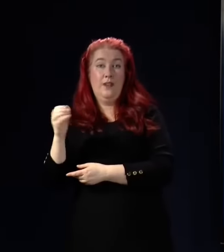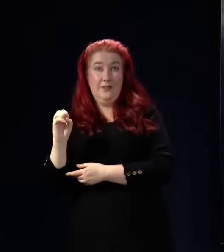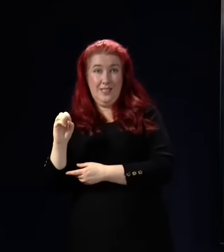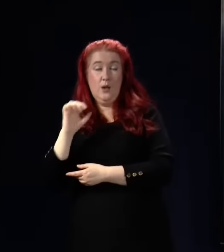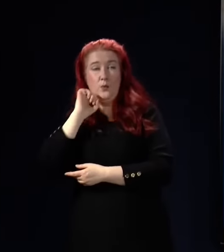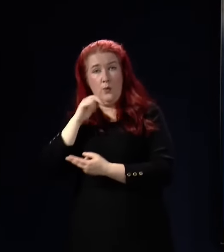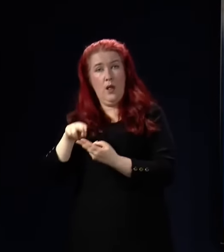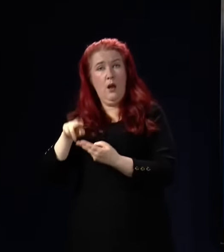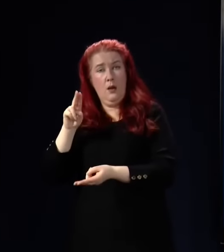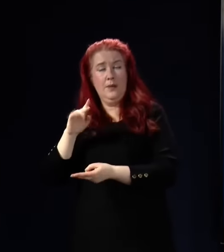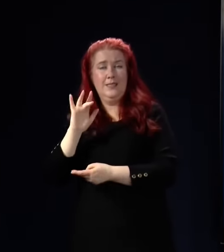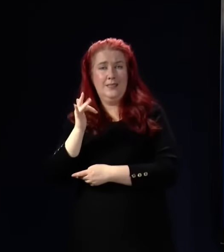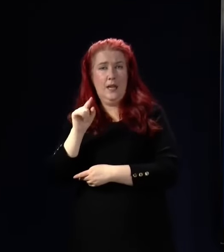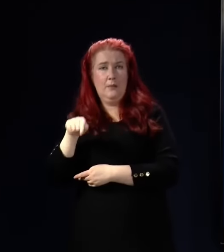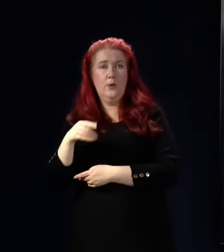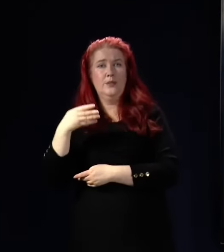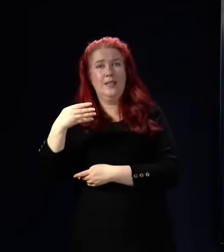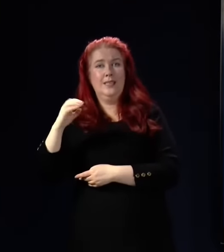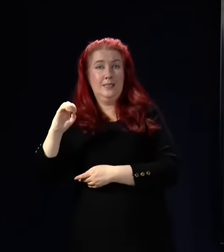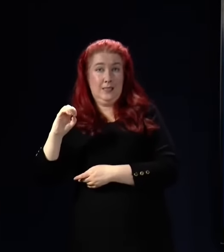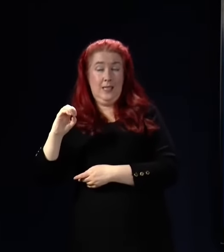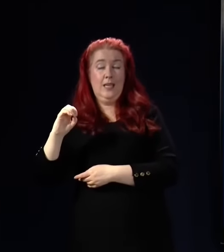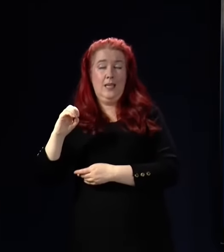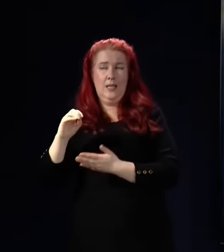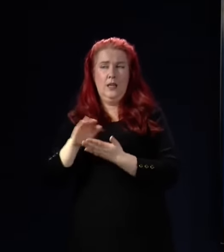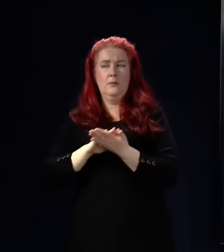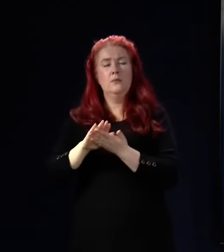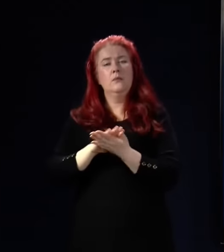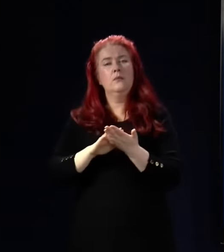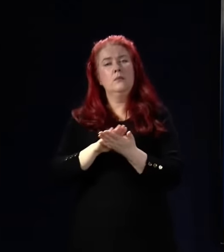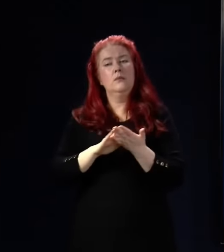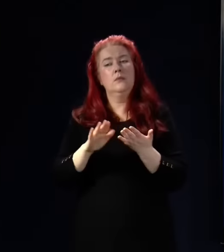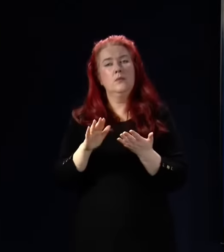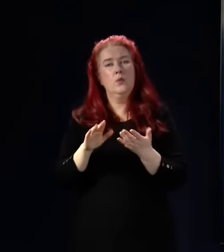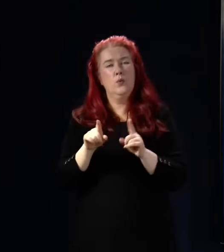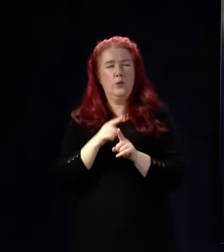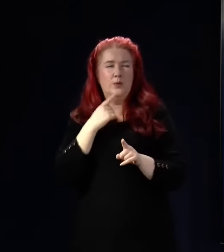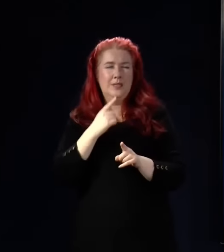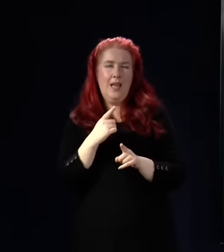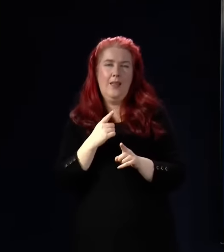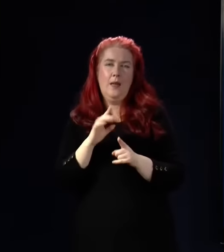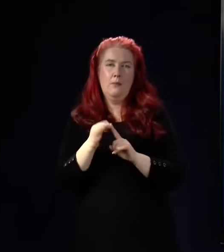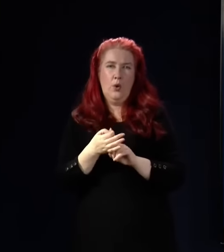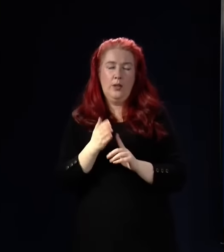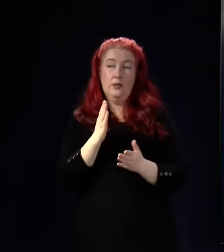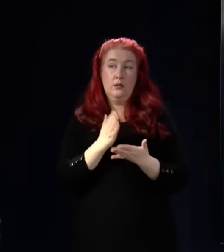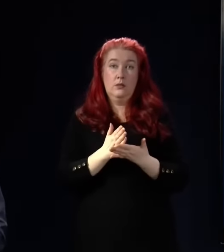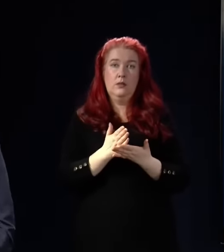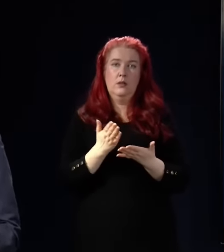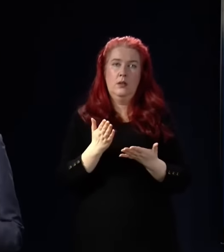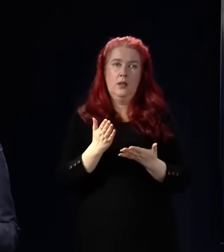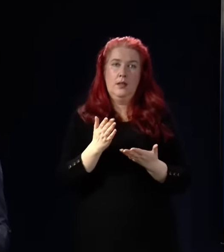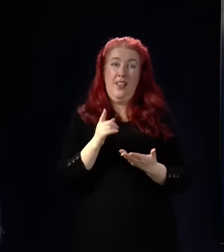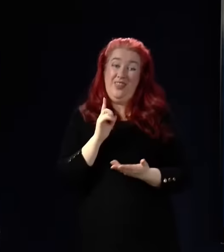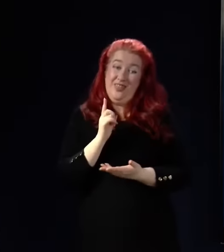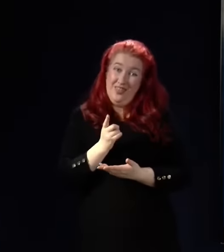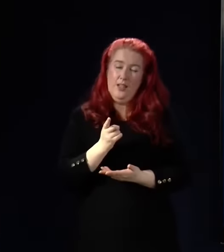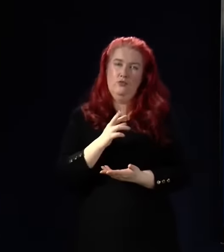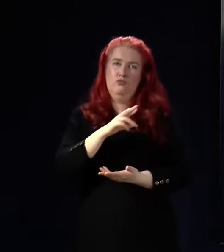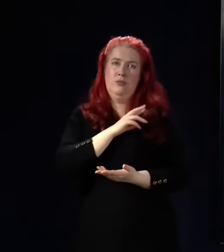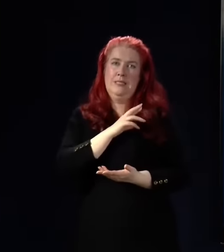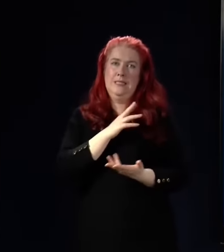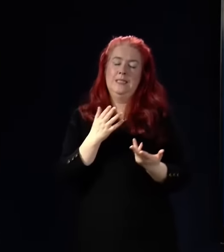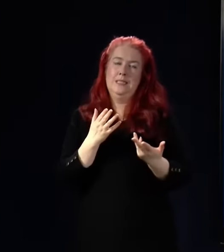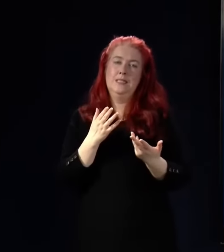going to increase it to £10.90. What I would say also on top of that is just the point the First Minister has made, it's entirely one of the reasons, well,